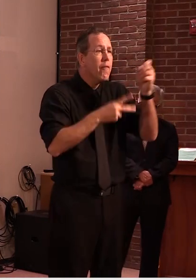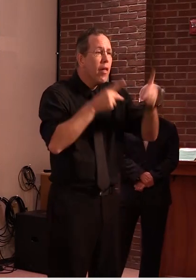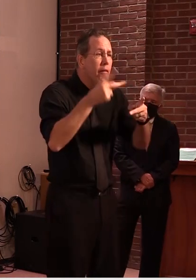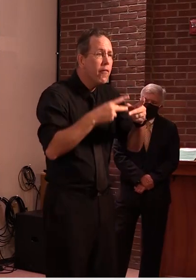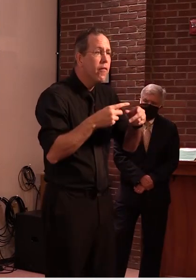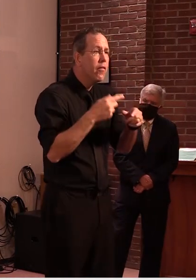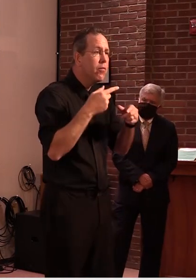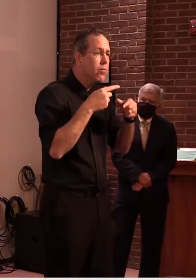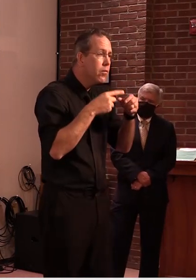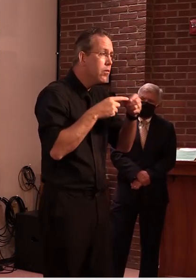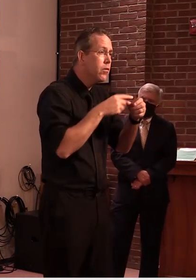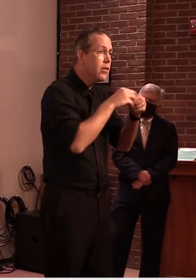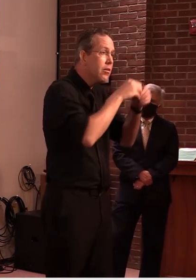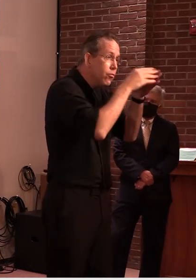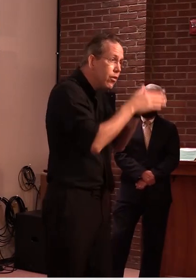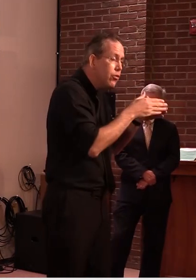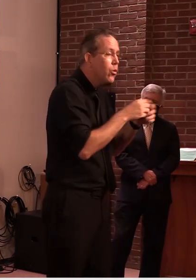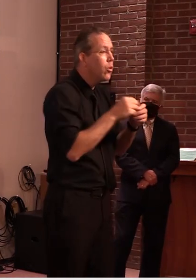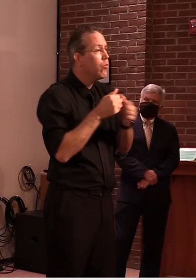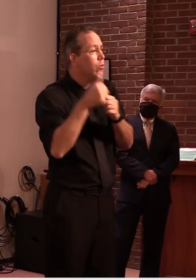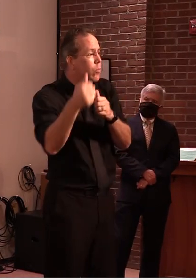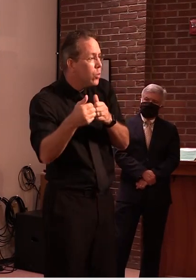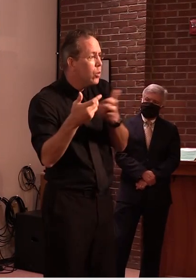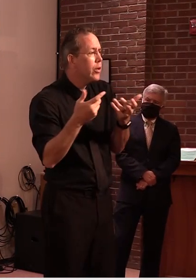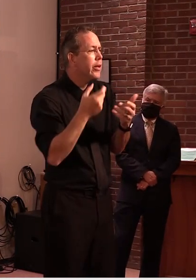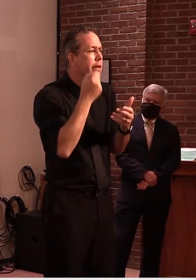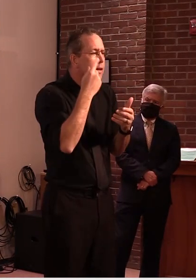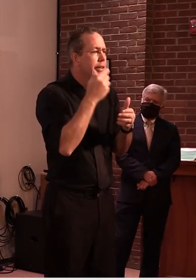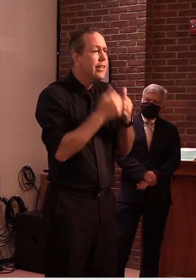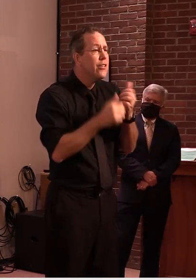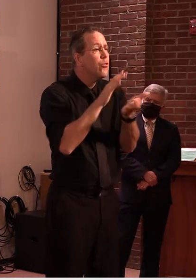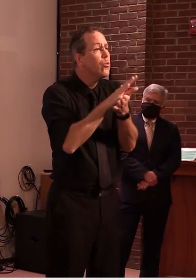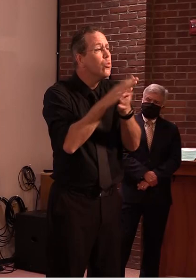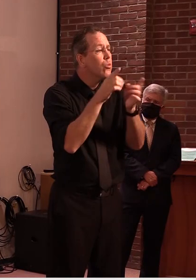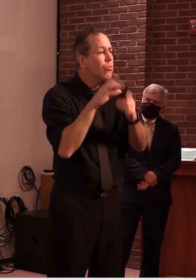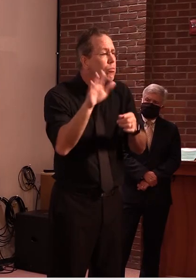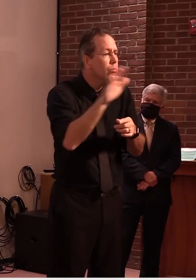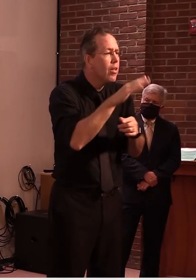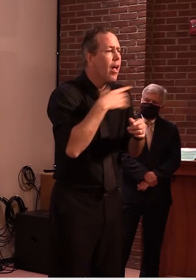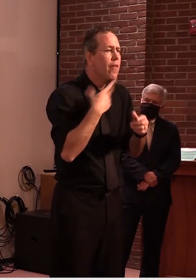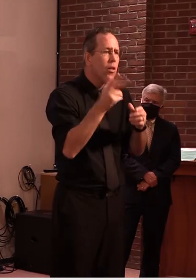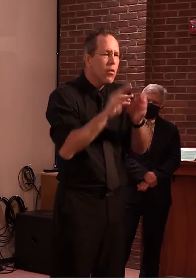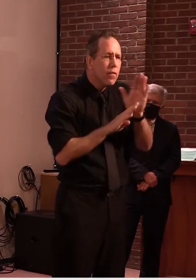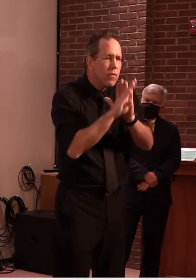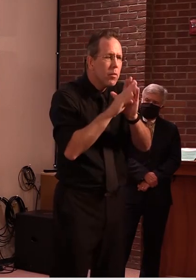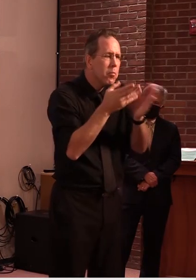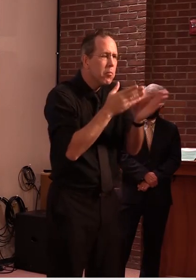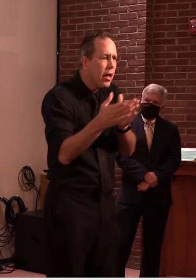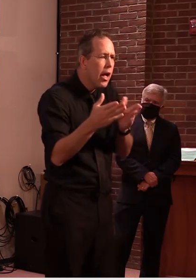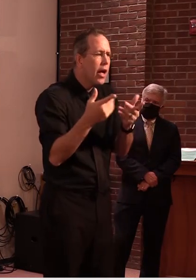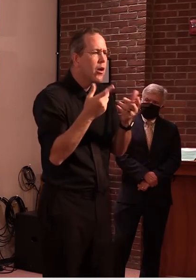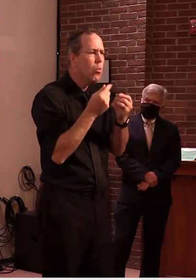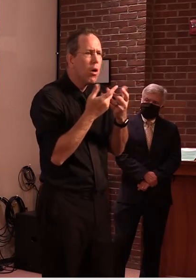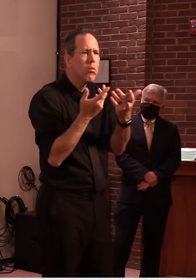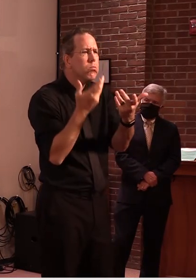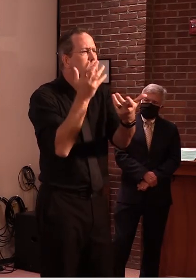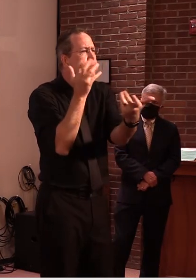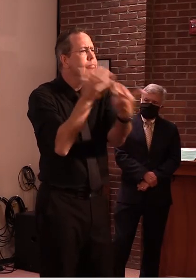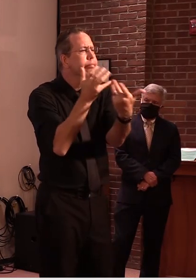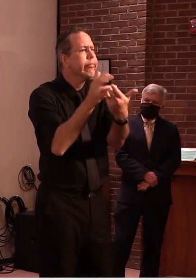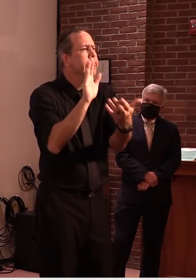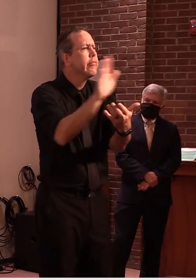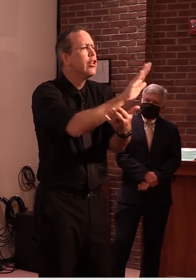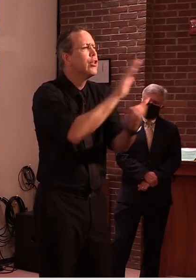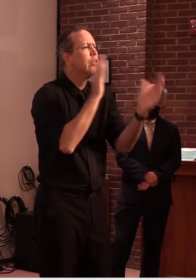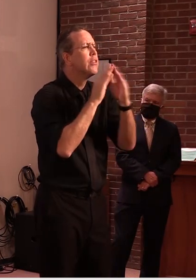want to do the schools are working to come up with plans that fit their settings and and they're coming up with all